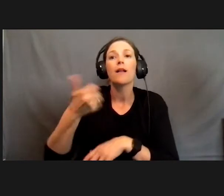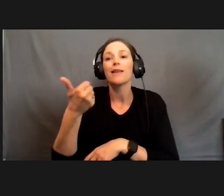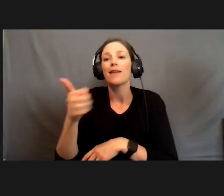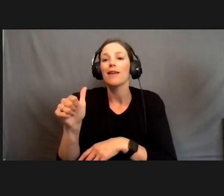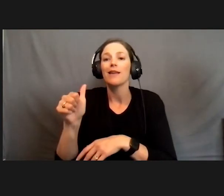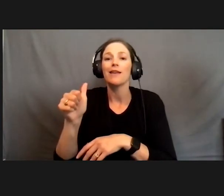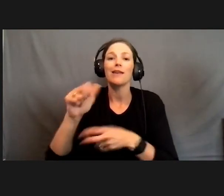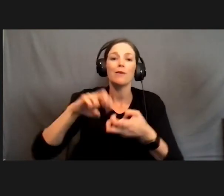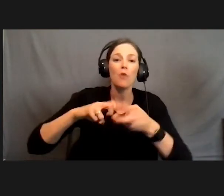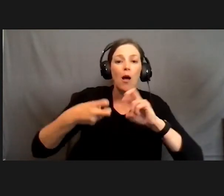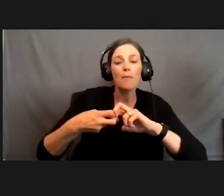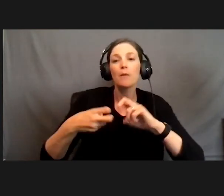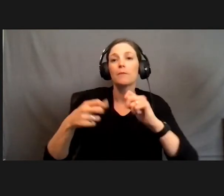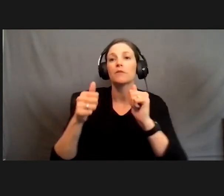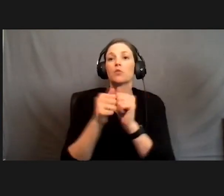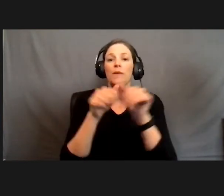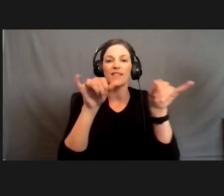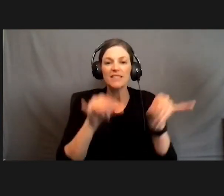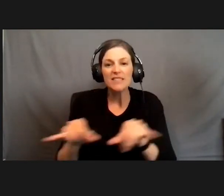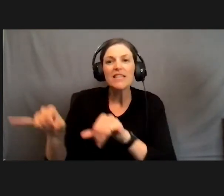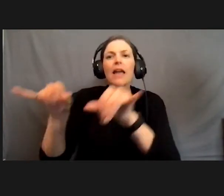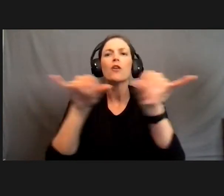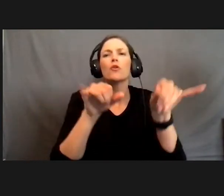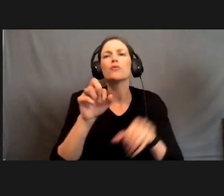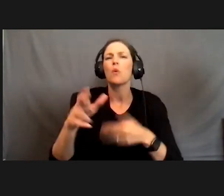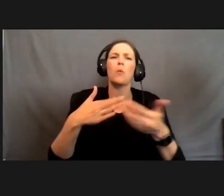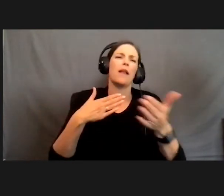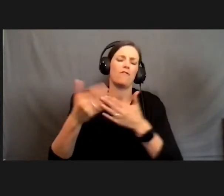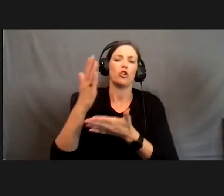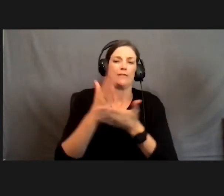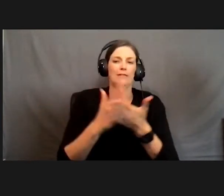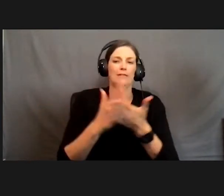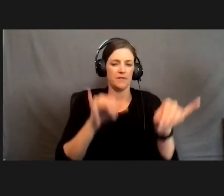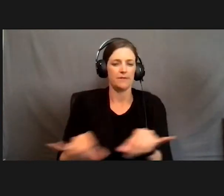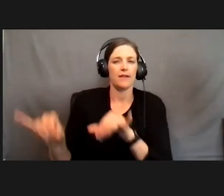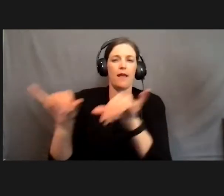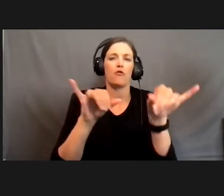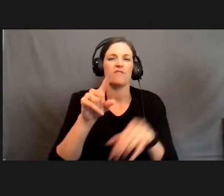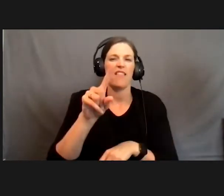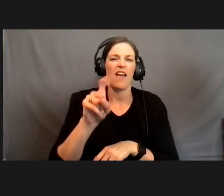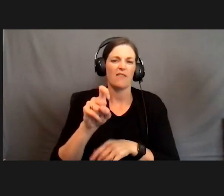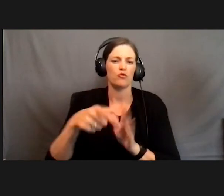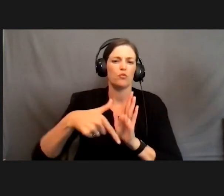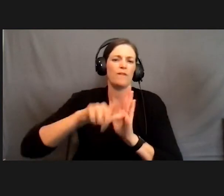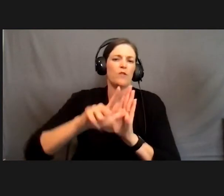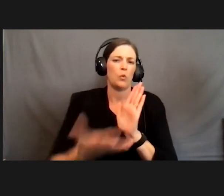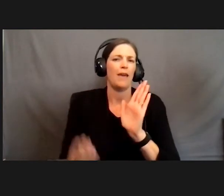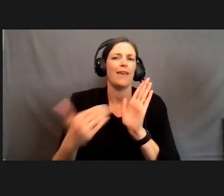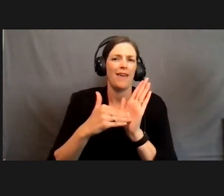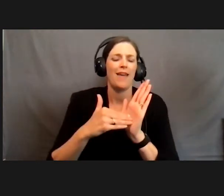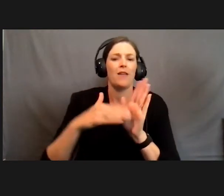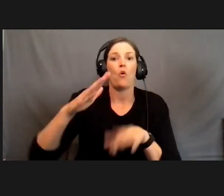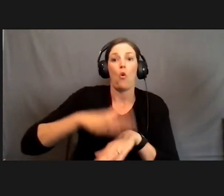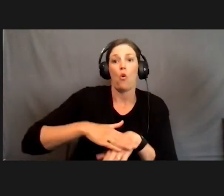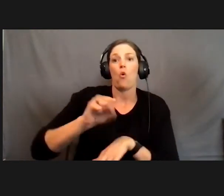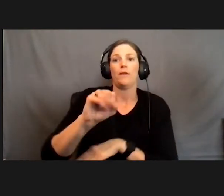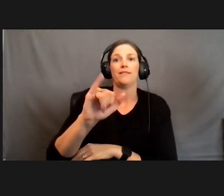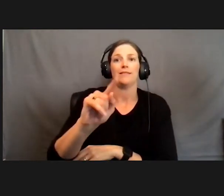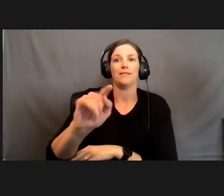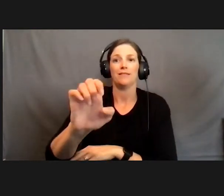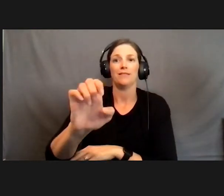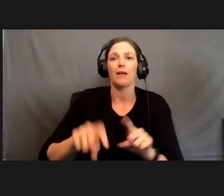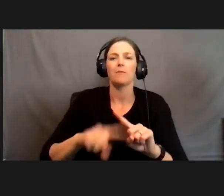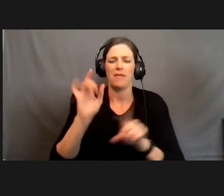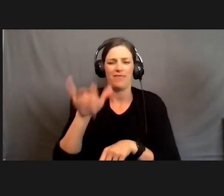maybe that we had with our standards or whatever. And there's some standards they have to re-review, um, on site, but that's the